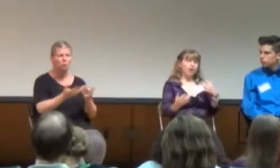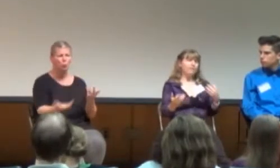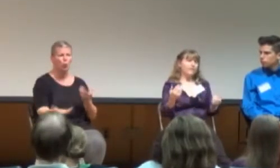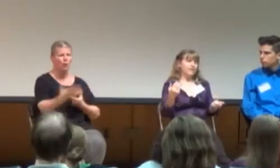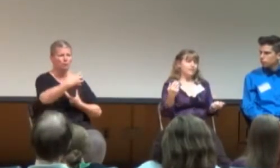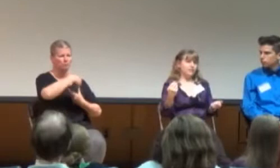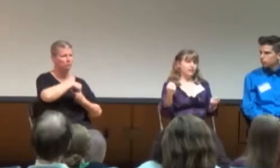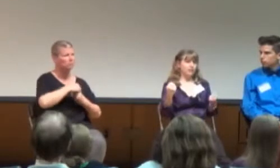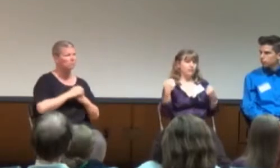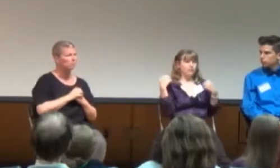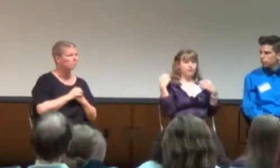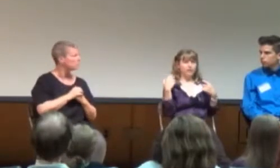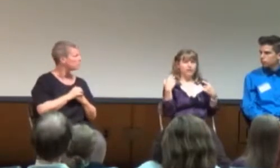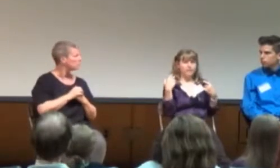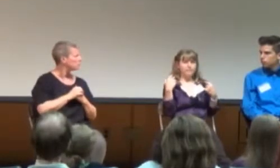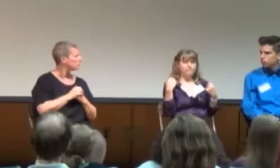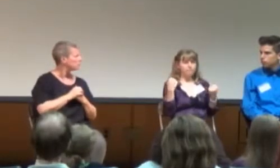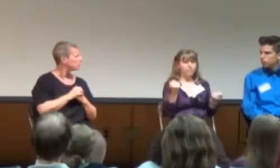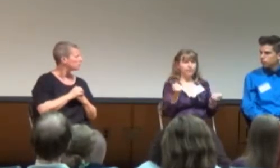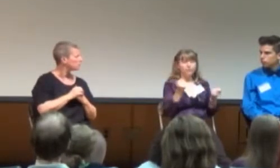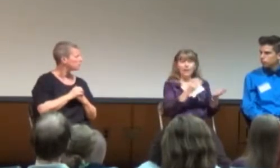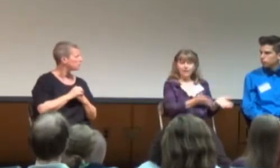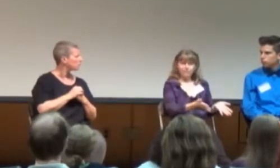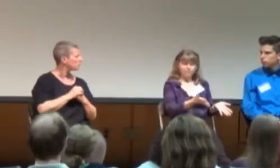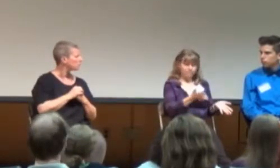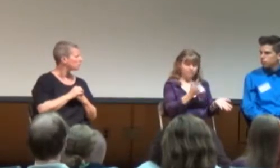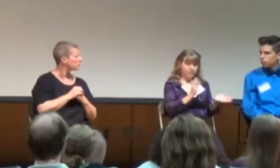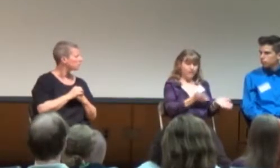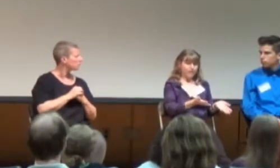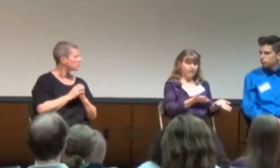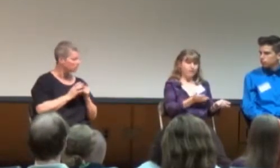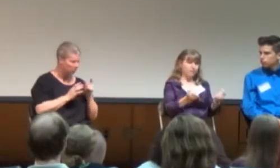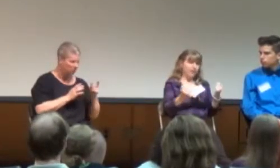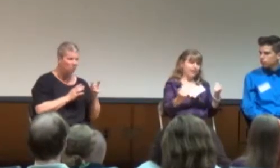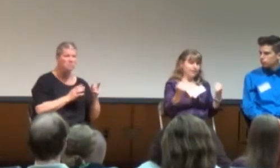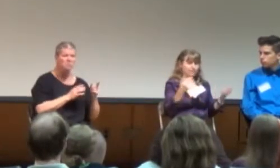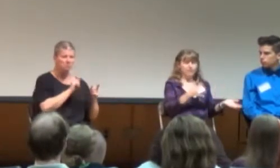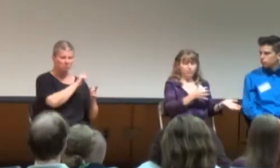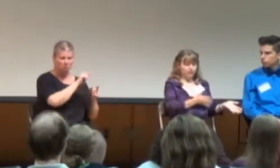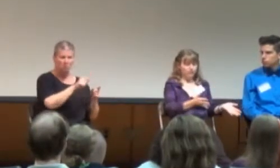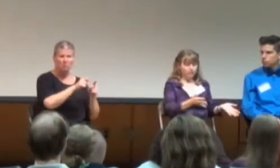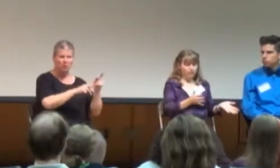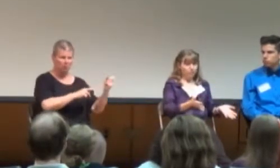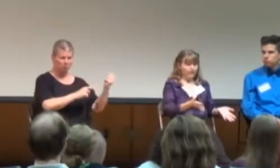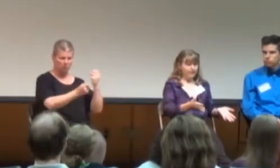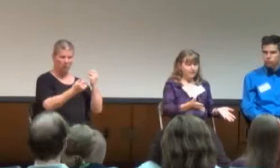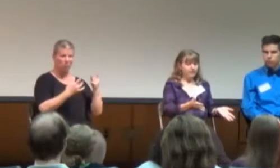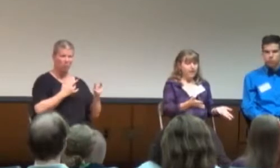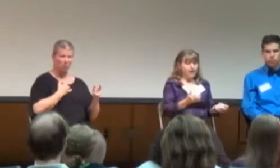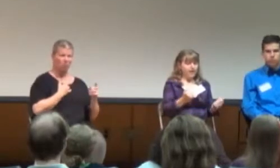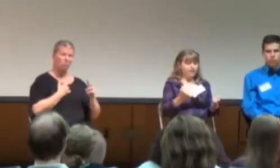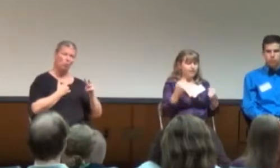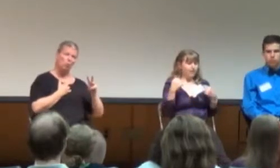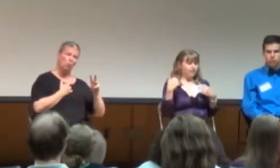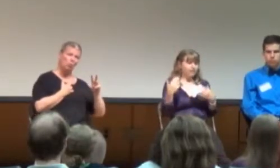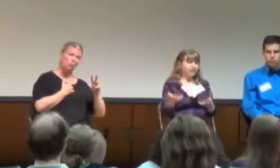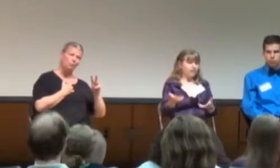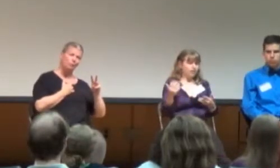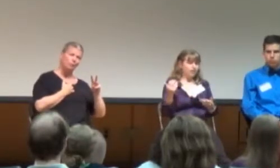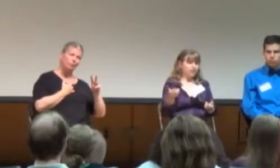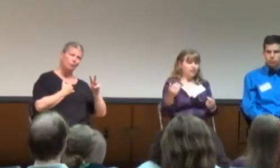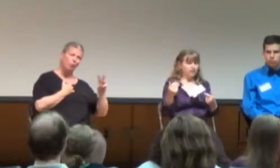often it's black Americans, black people in the west, and